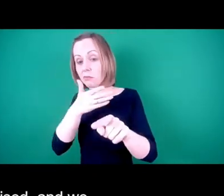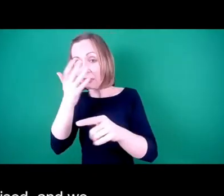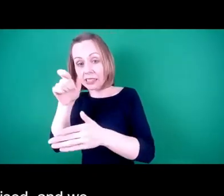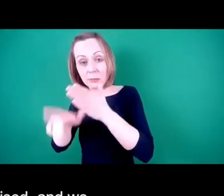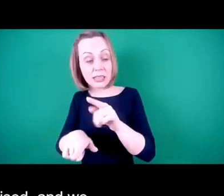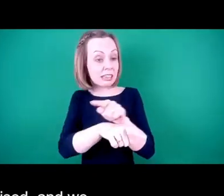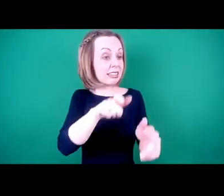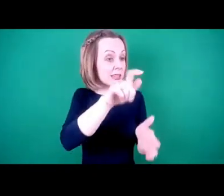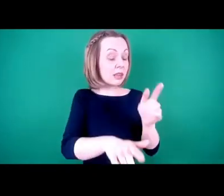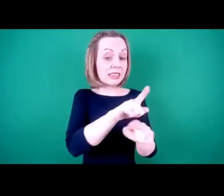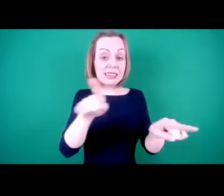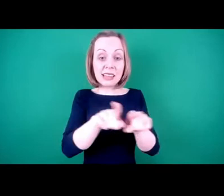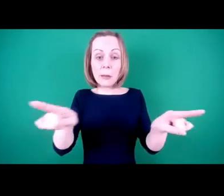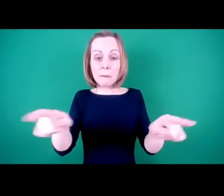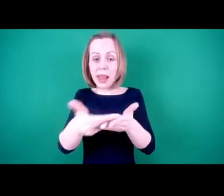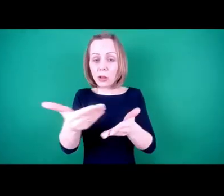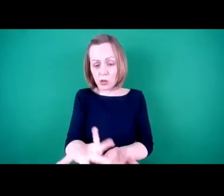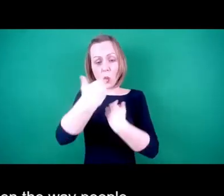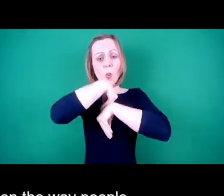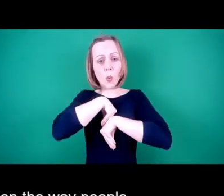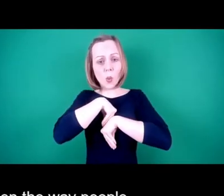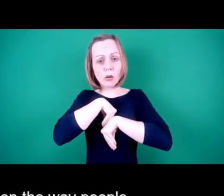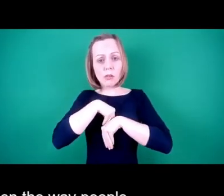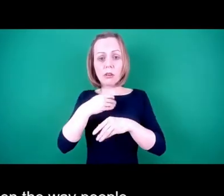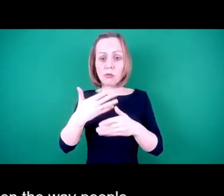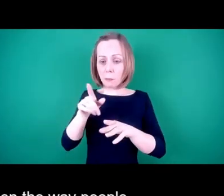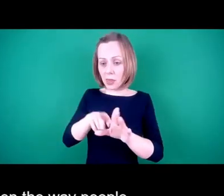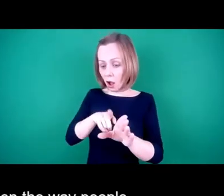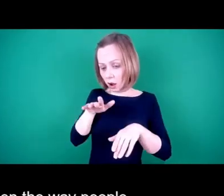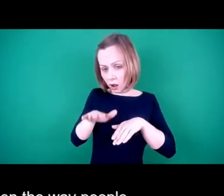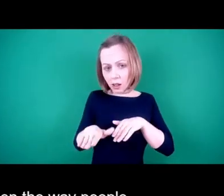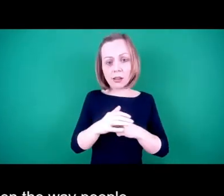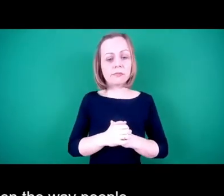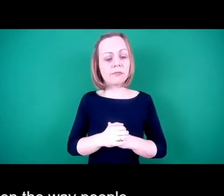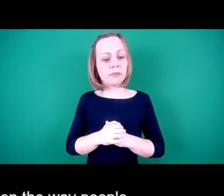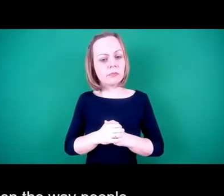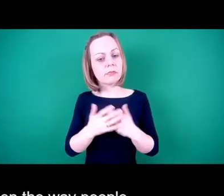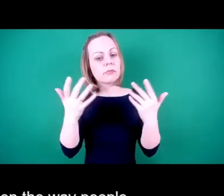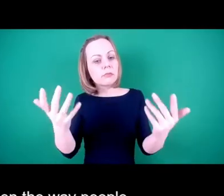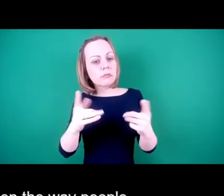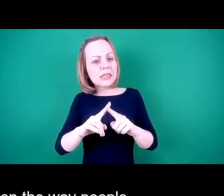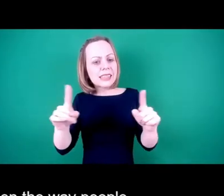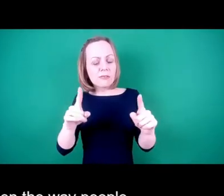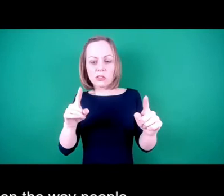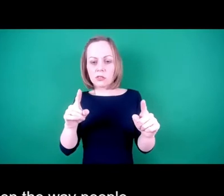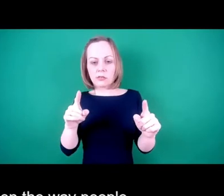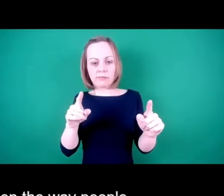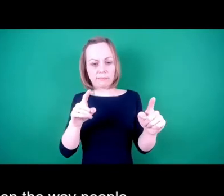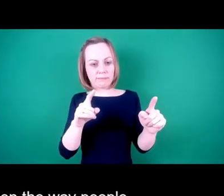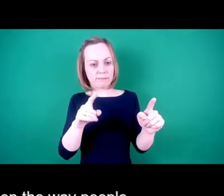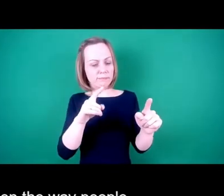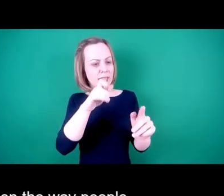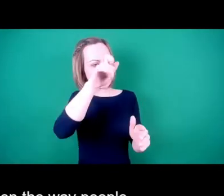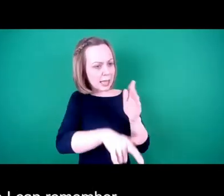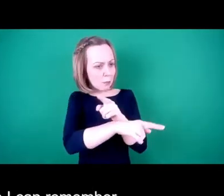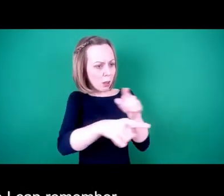very small children. The difference between the way people with disabilities are perceived by children rather